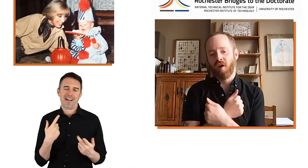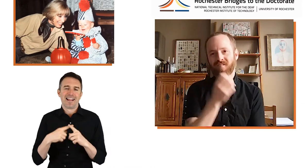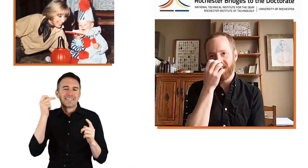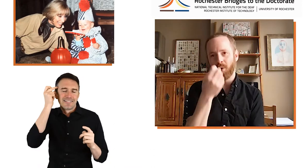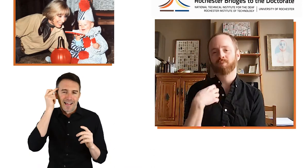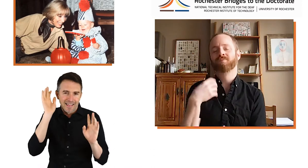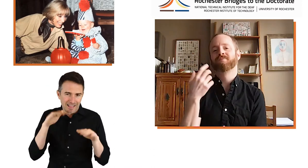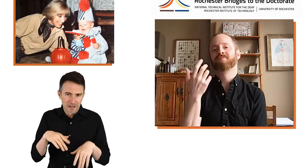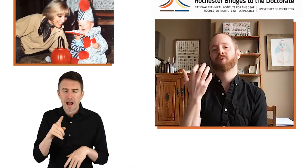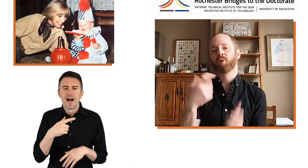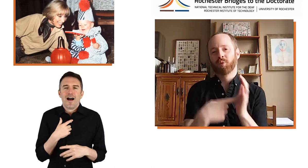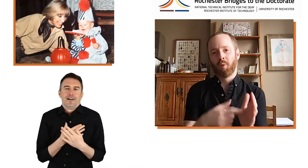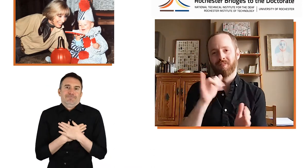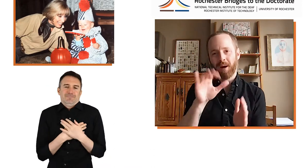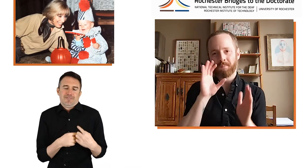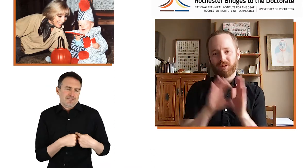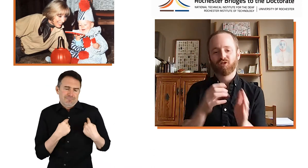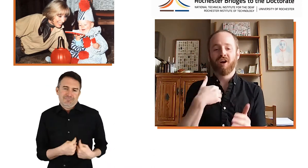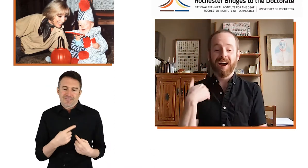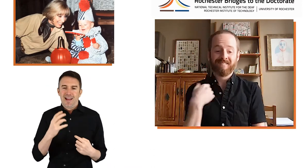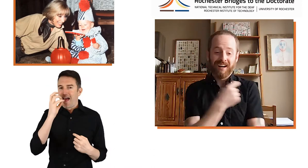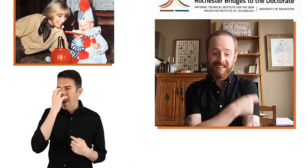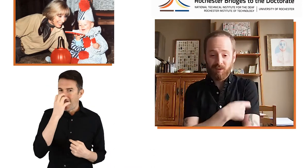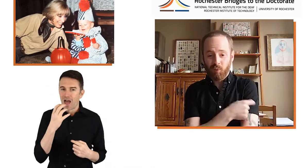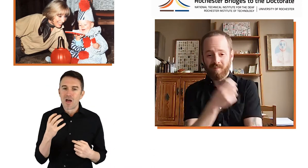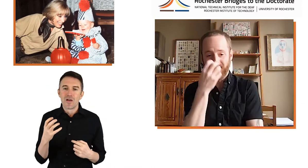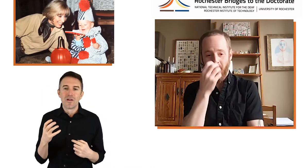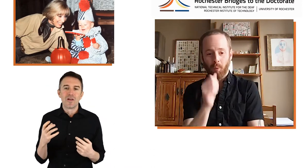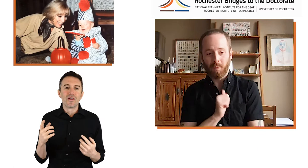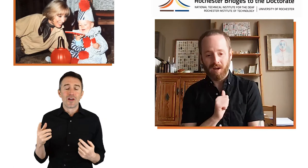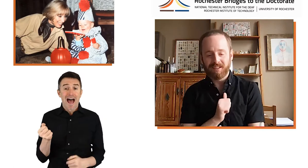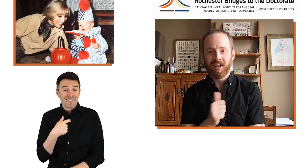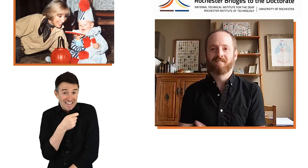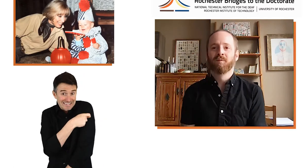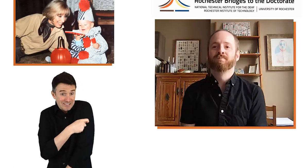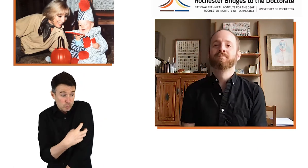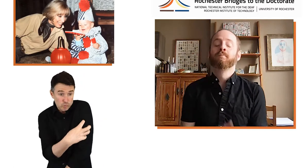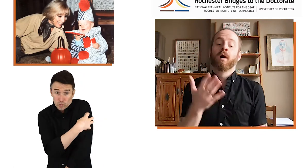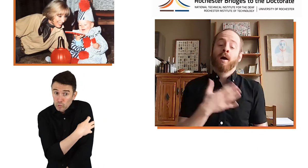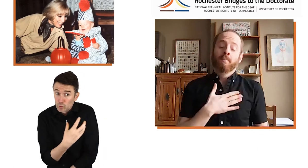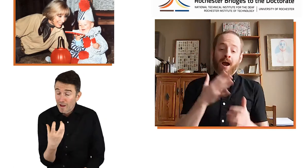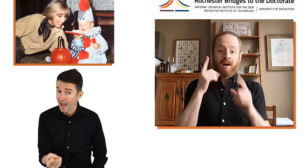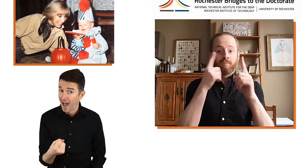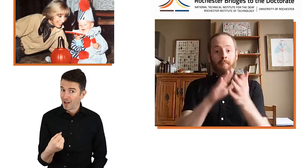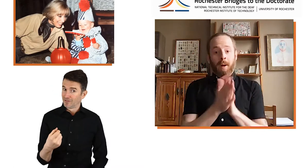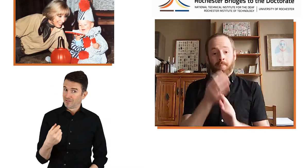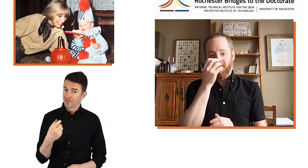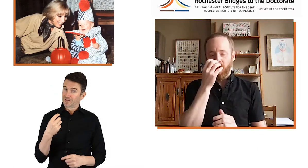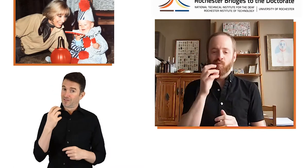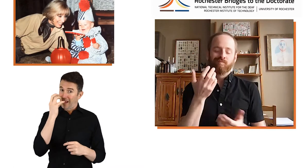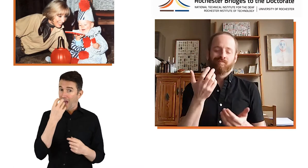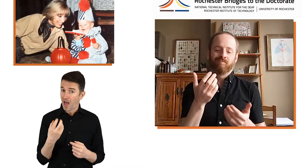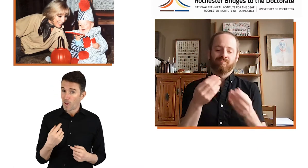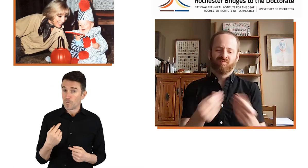But I did love clowns from an early age. And I wanted to show this picture. I actually have a tattoo of a clown